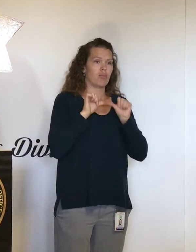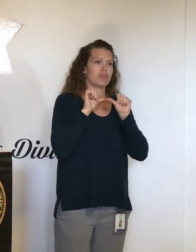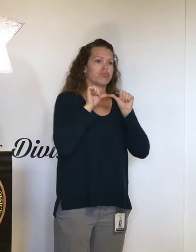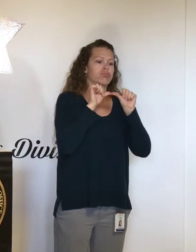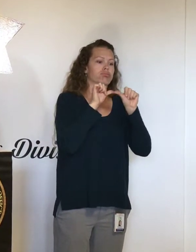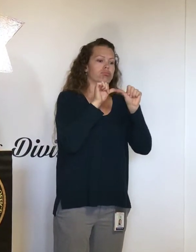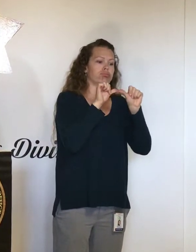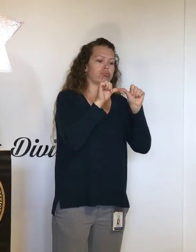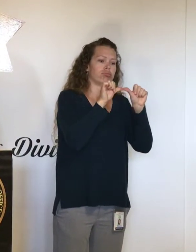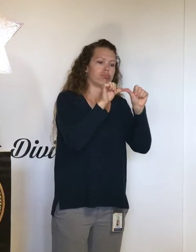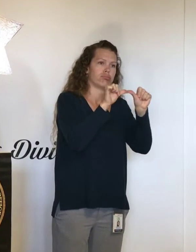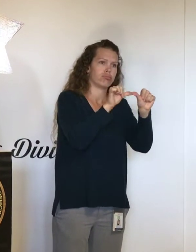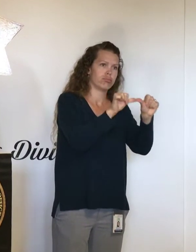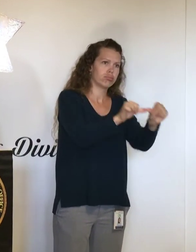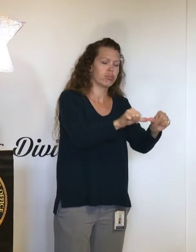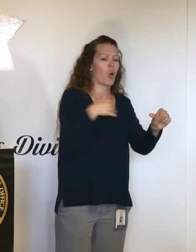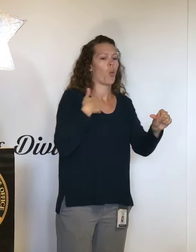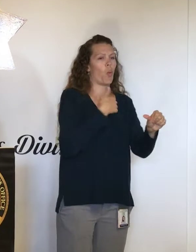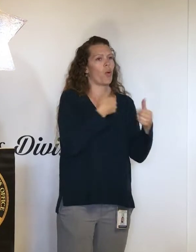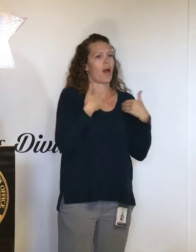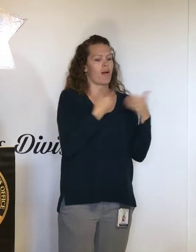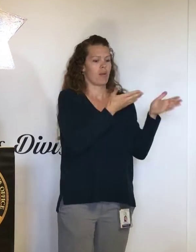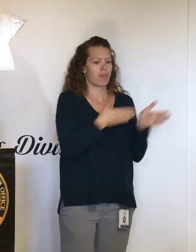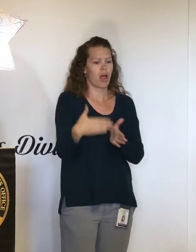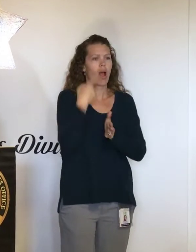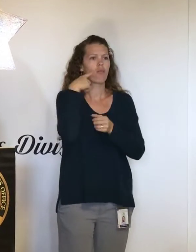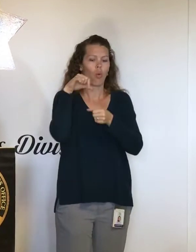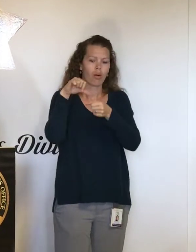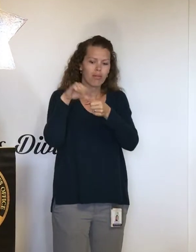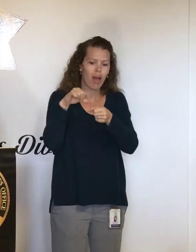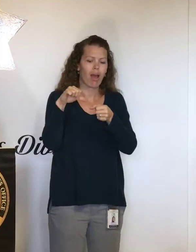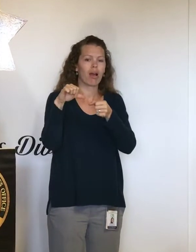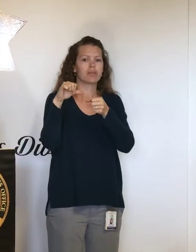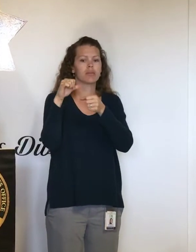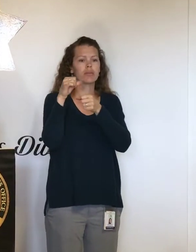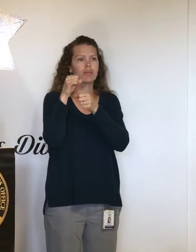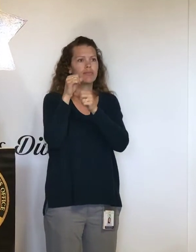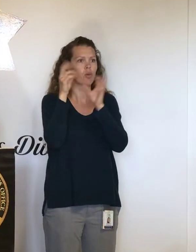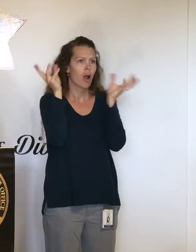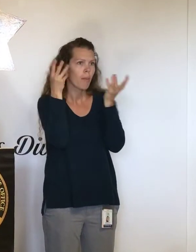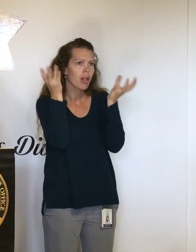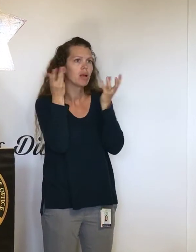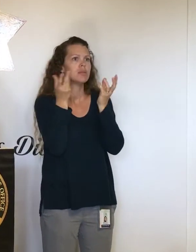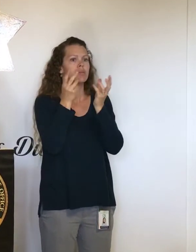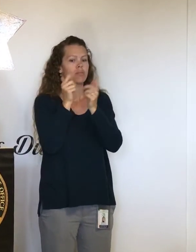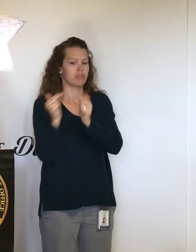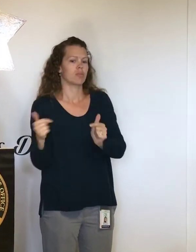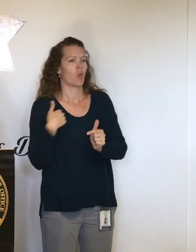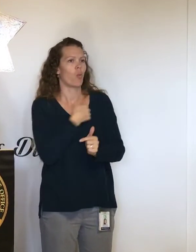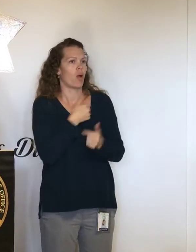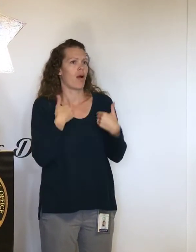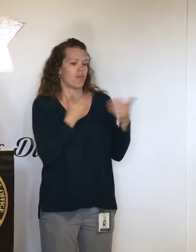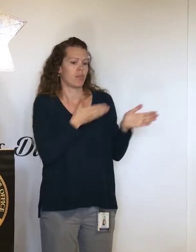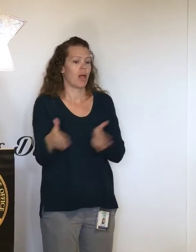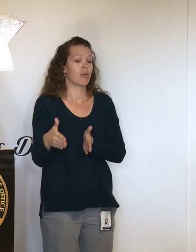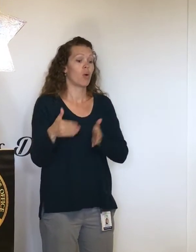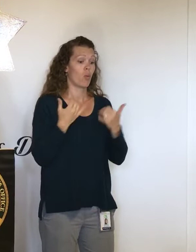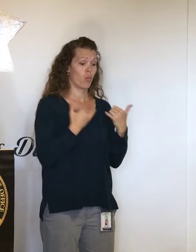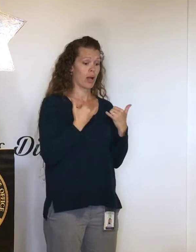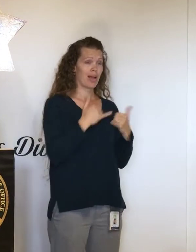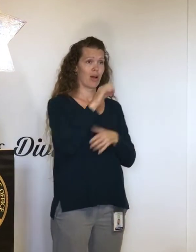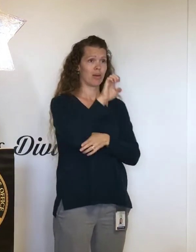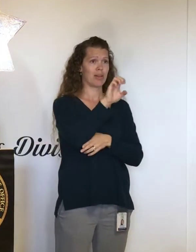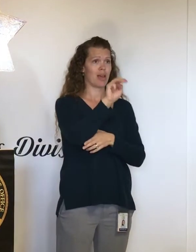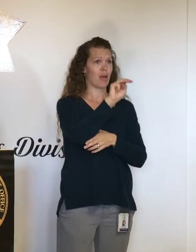ambulances if necessary. But our local paramedics EMTs are operational as usual. We have sufficient